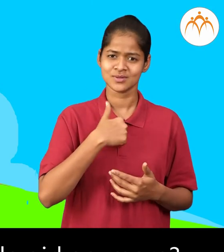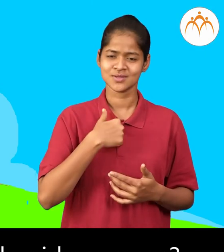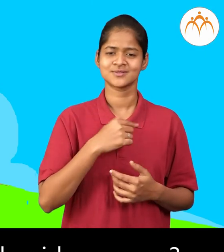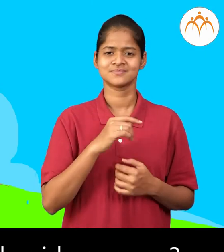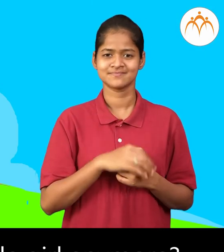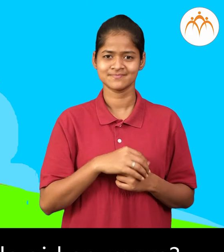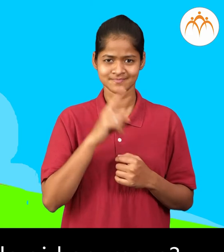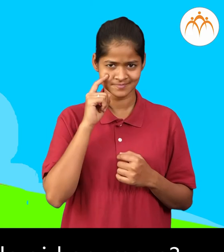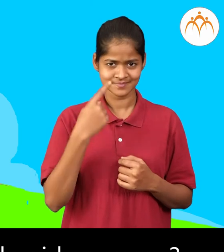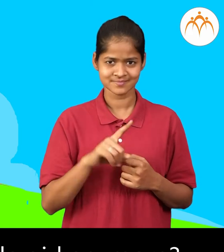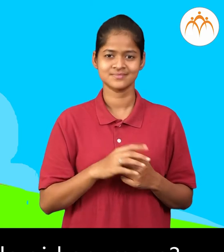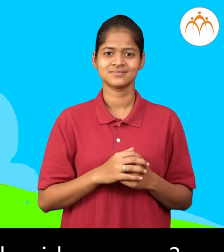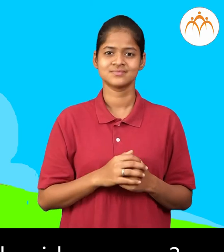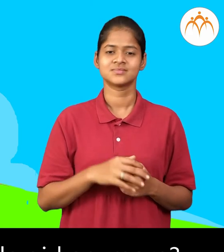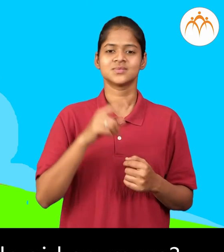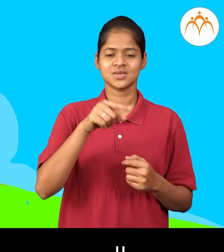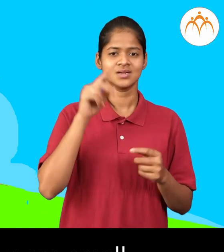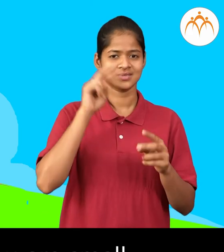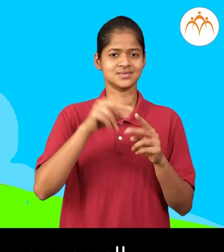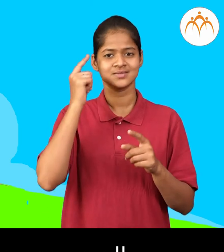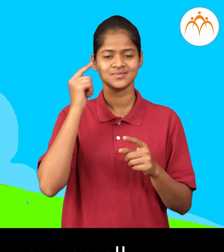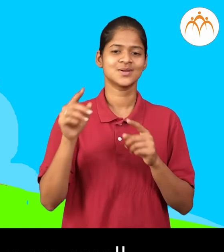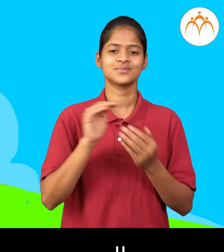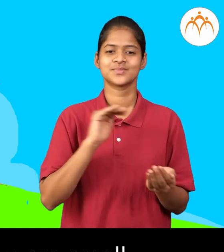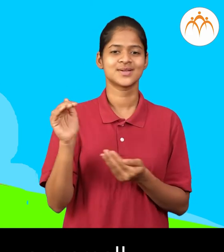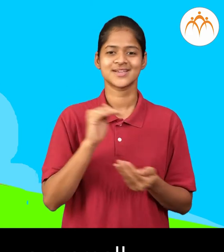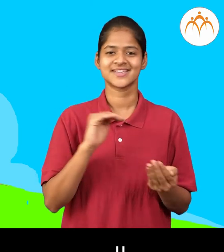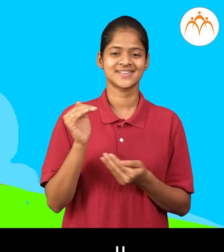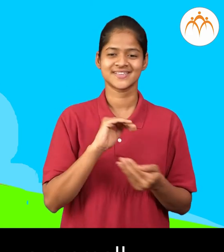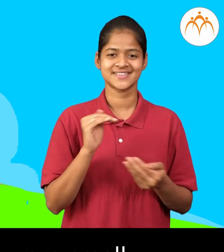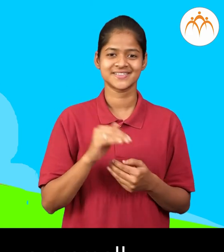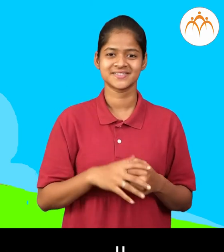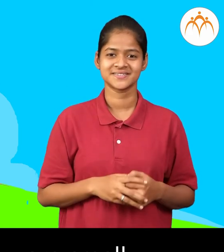girl anymore? But I still think you are small.